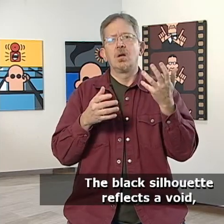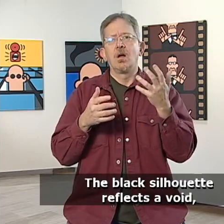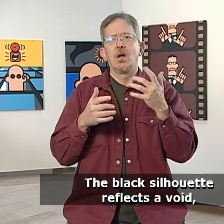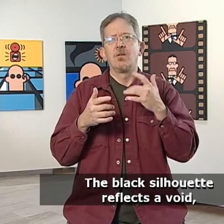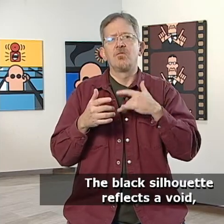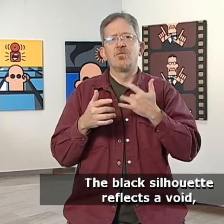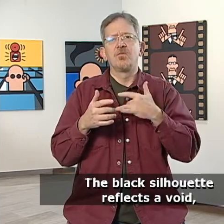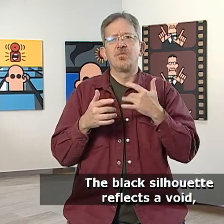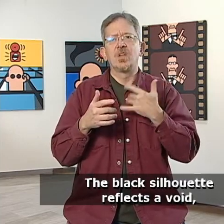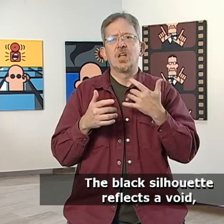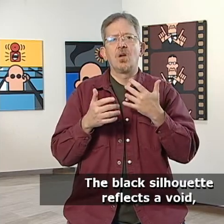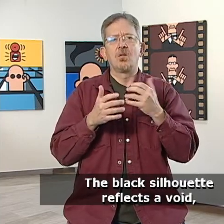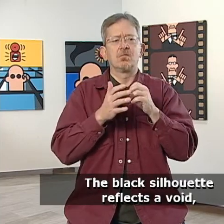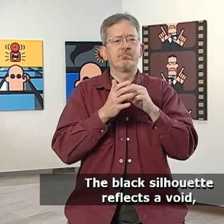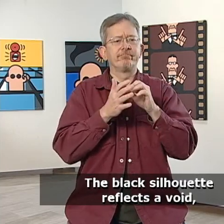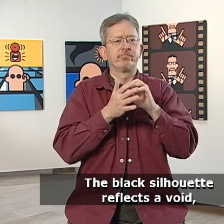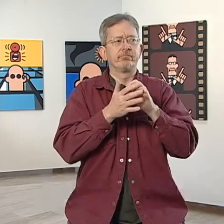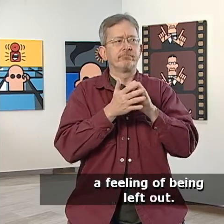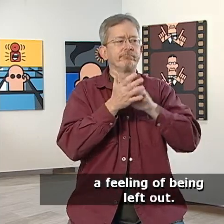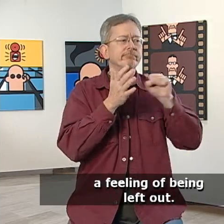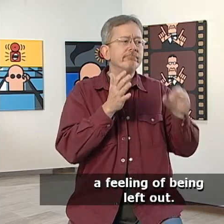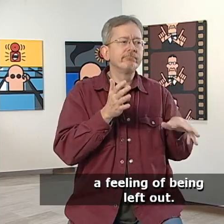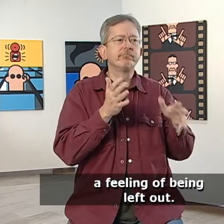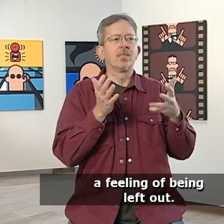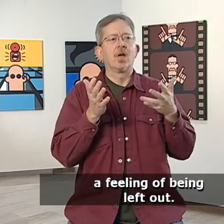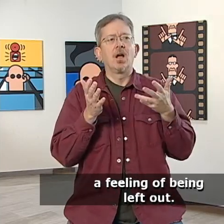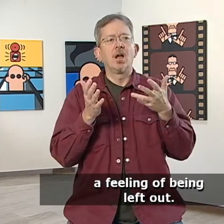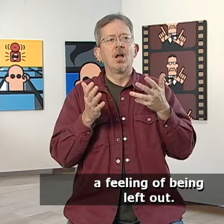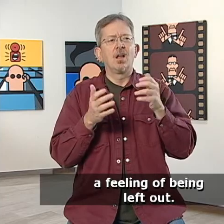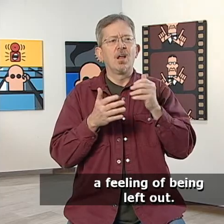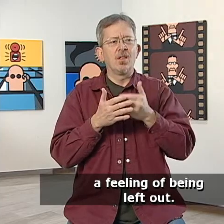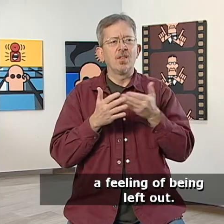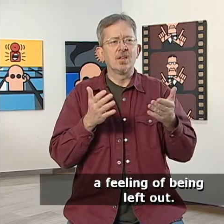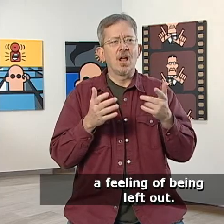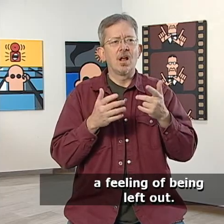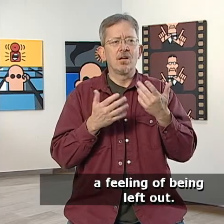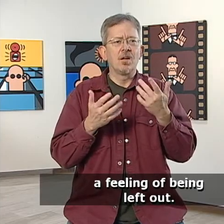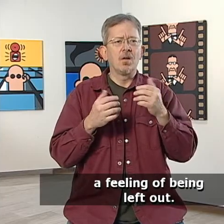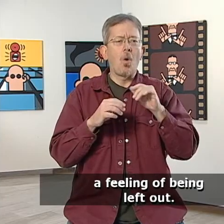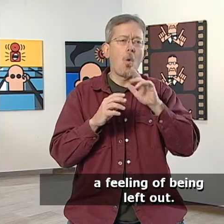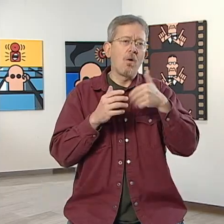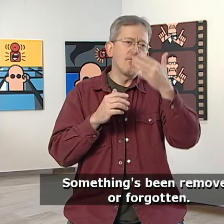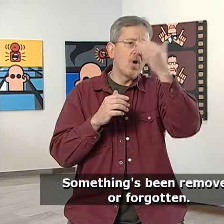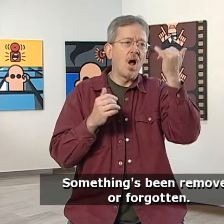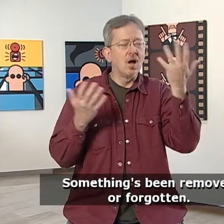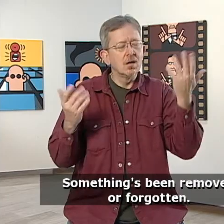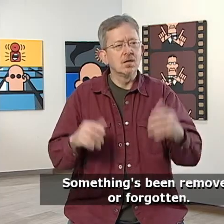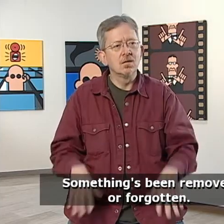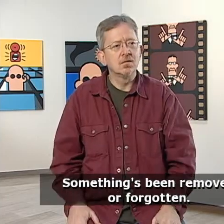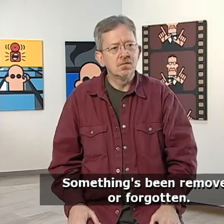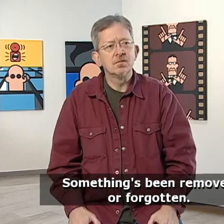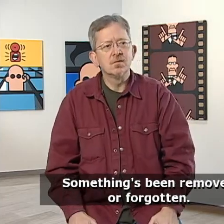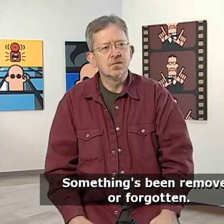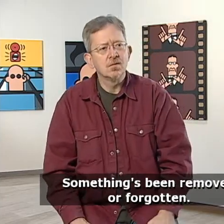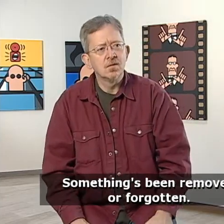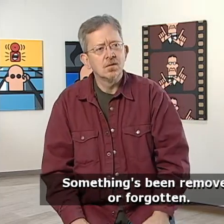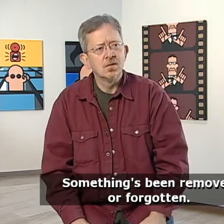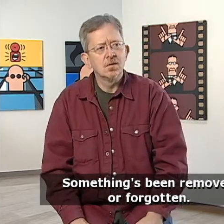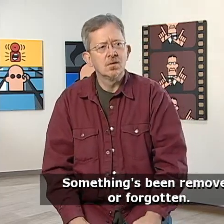black silhouette reflects a void, a feeling of being left out. Something's been removed or